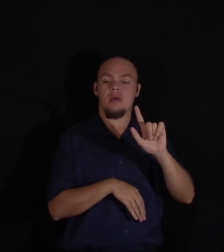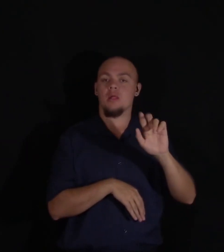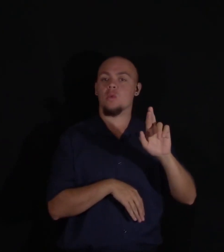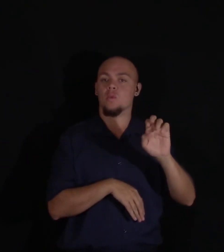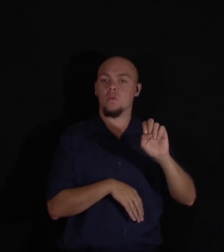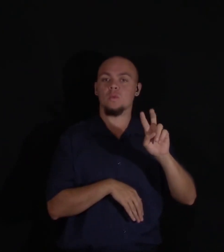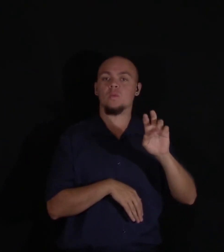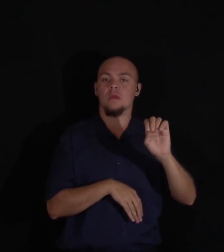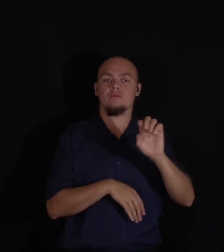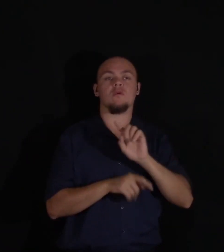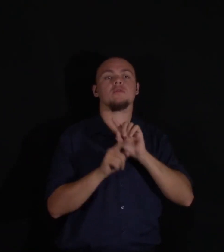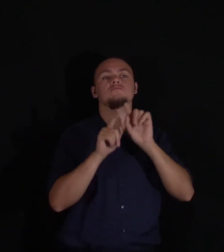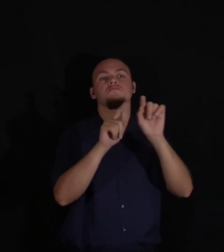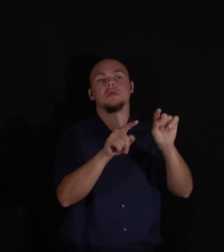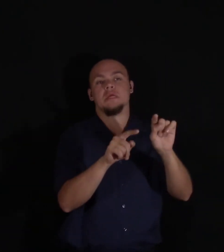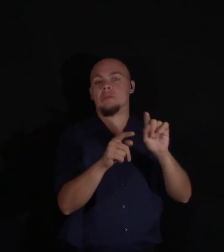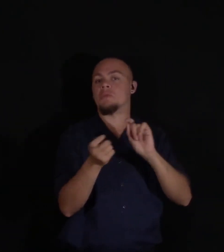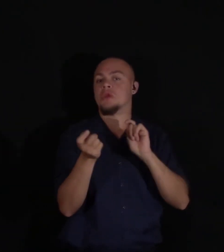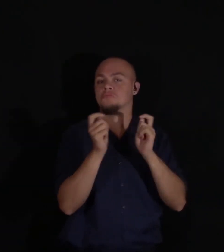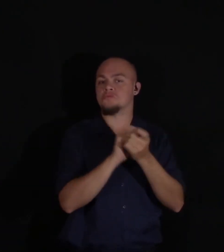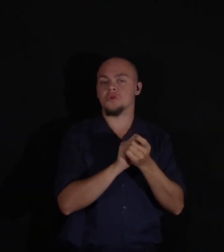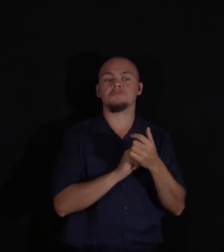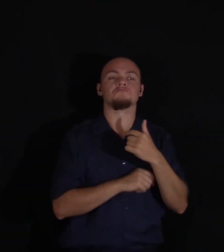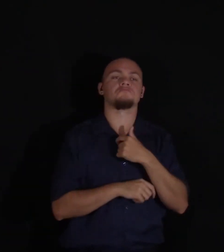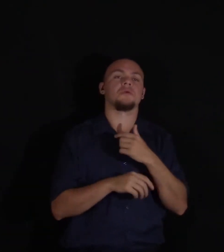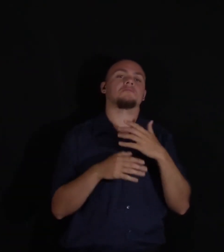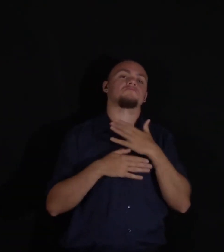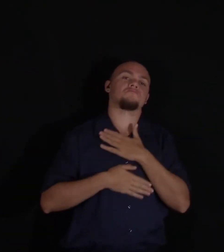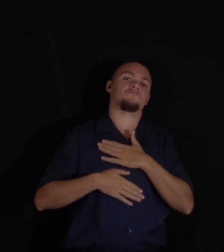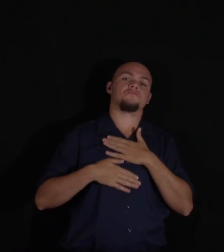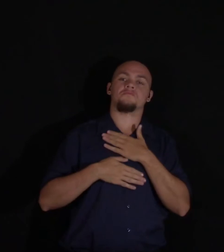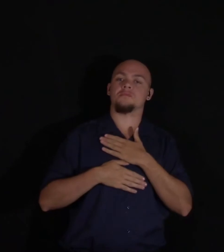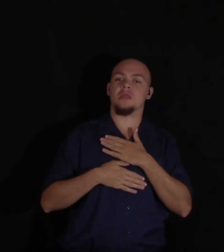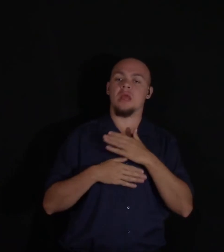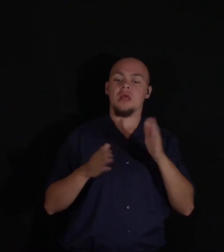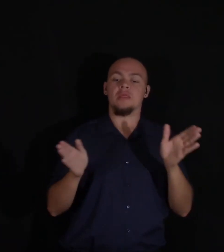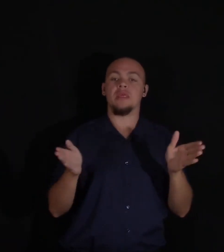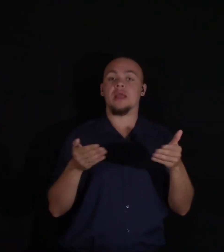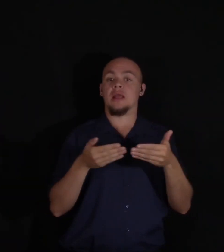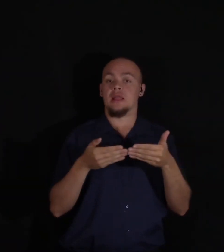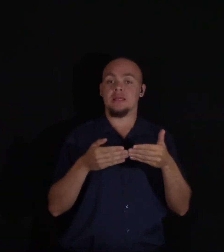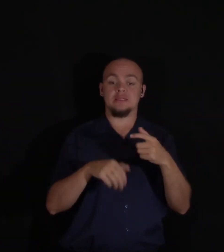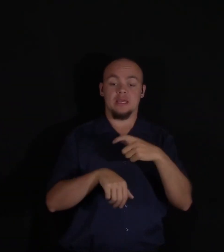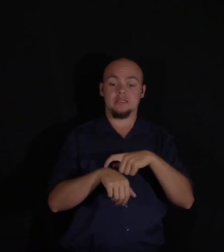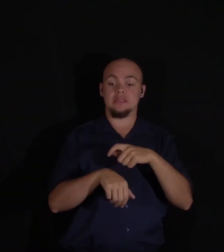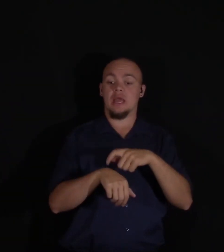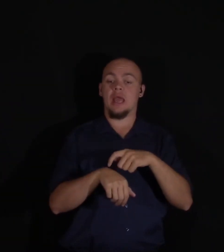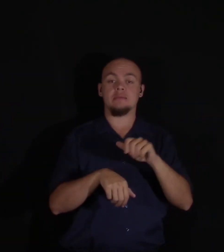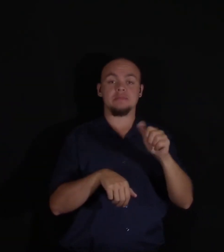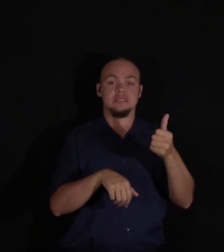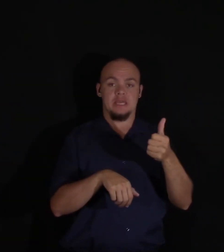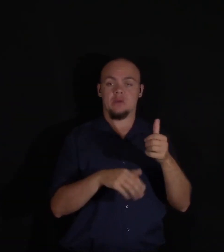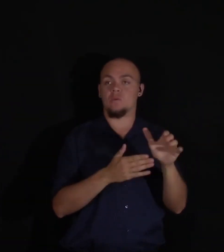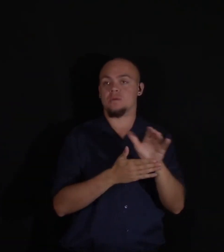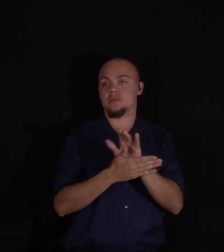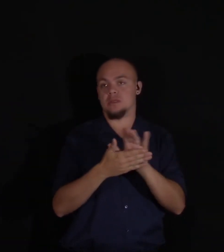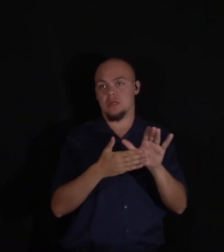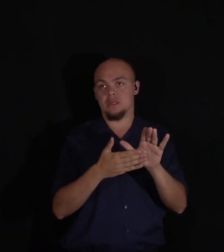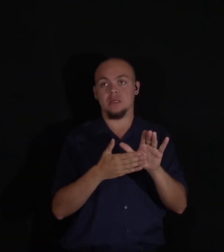was particularly agreeable to me. The shutting of the gates regularly at ten o'clock, and the impossibility of remaining on the